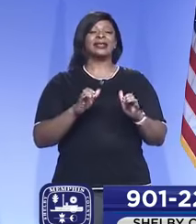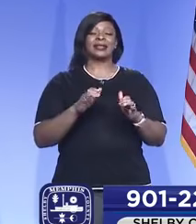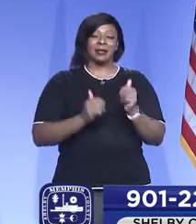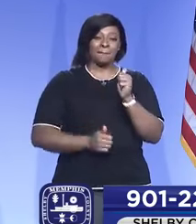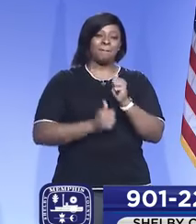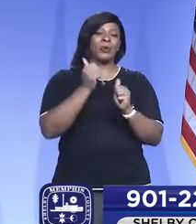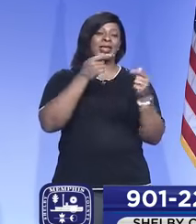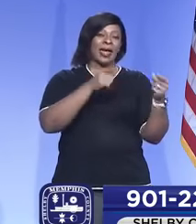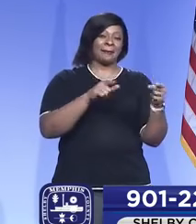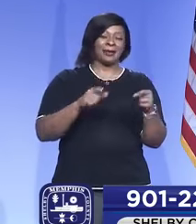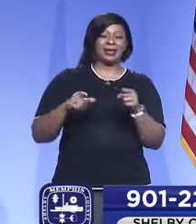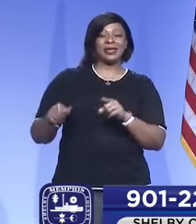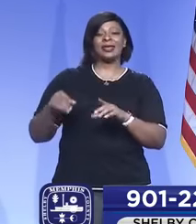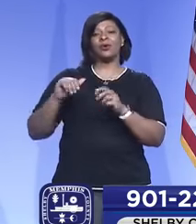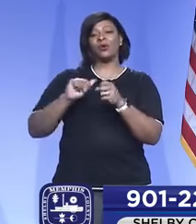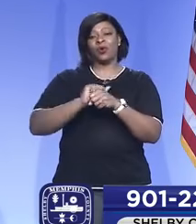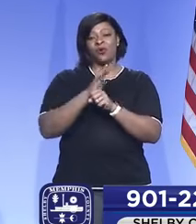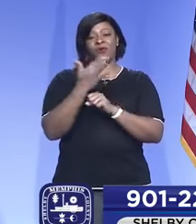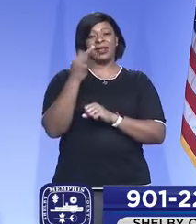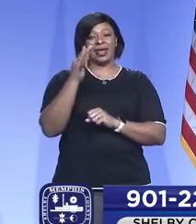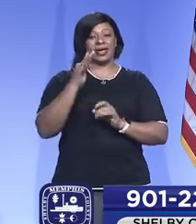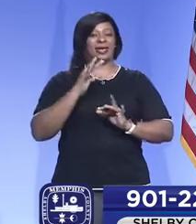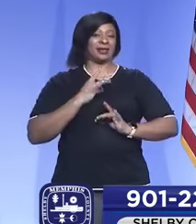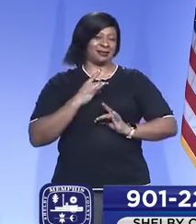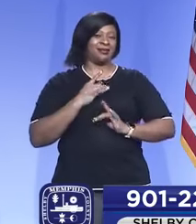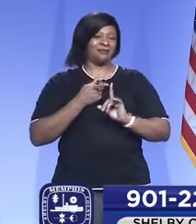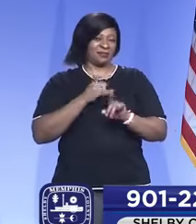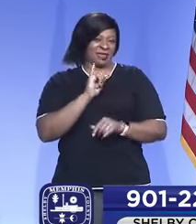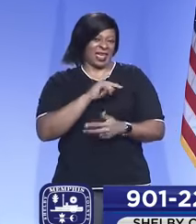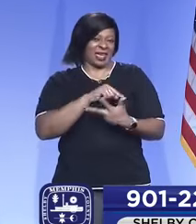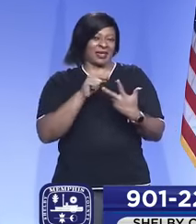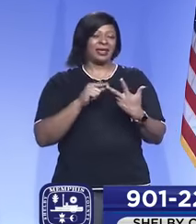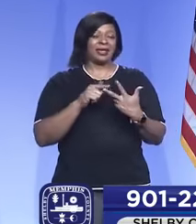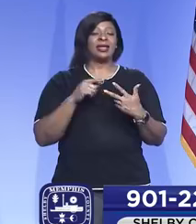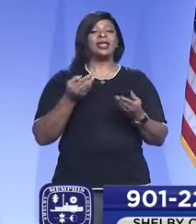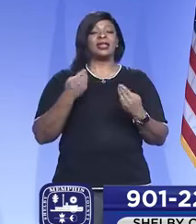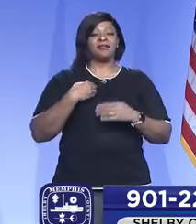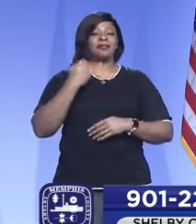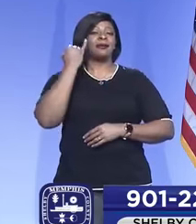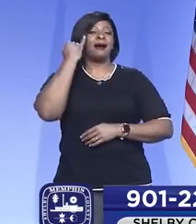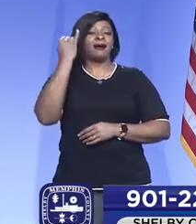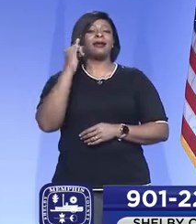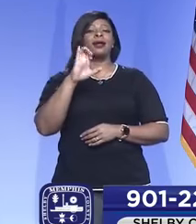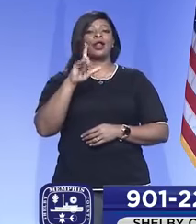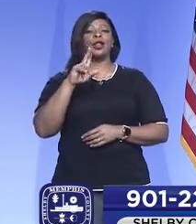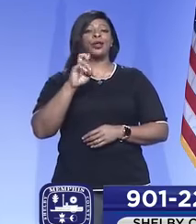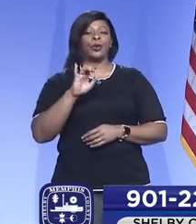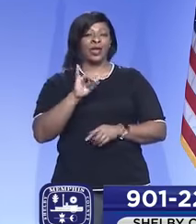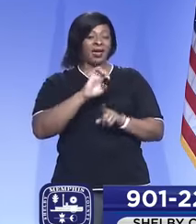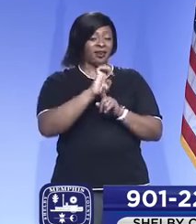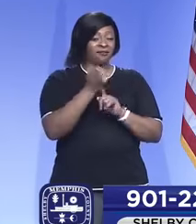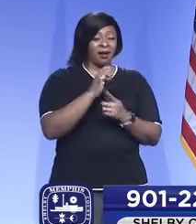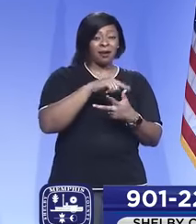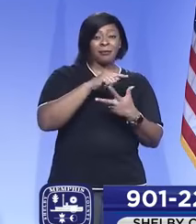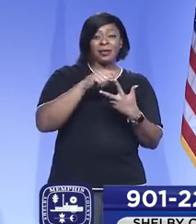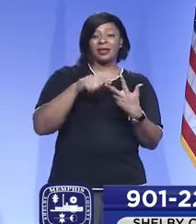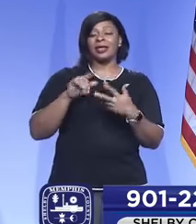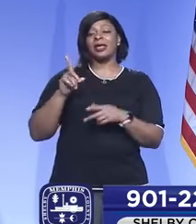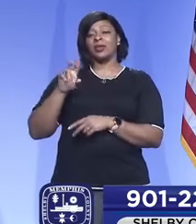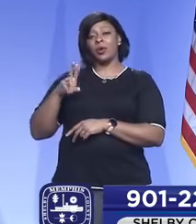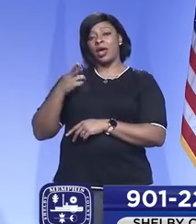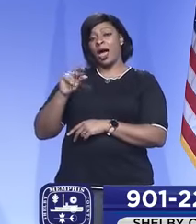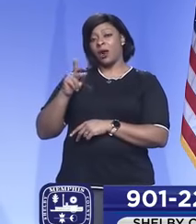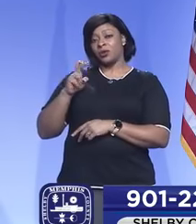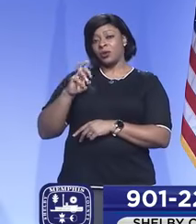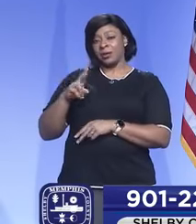among people with COVID-19 disease. And so that gives us clues that those environments, as Dr. Househalter